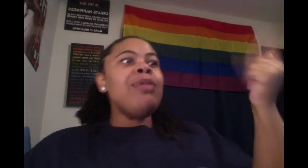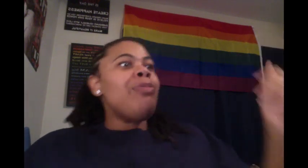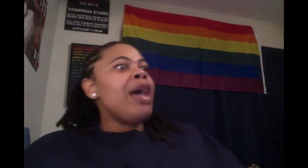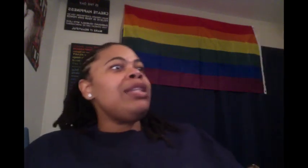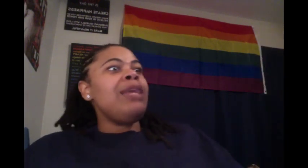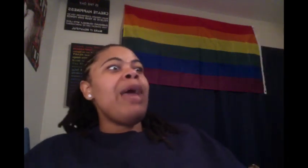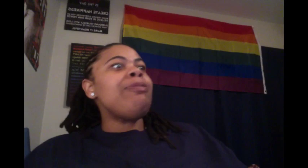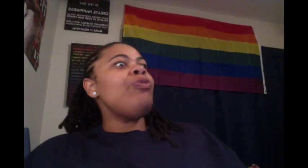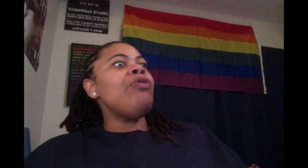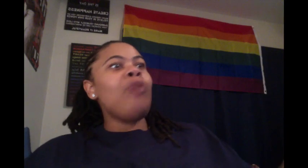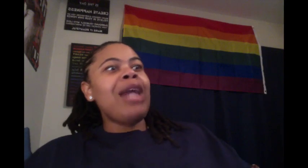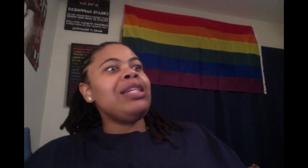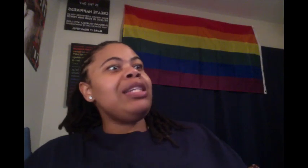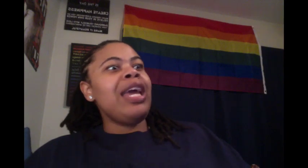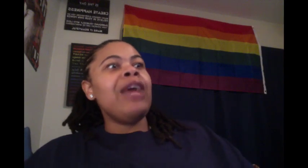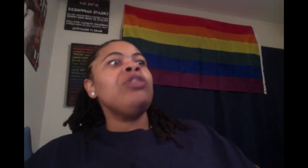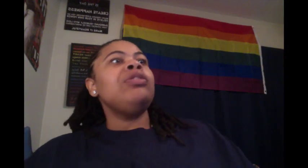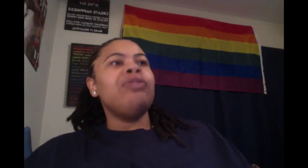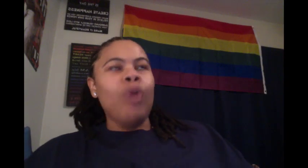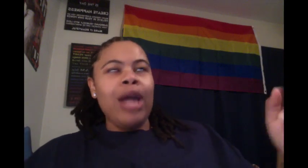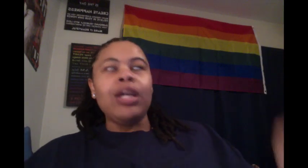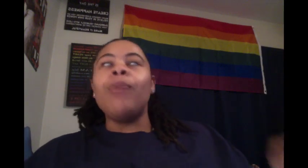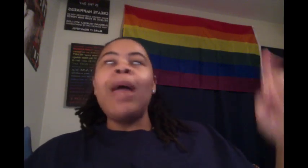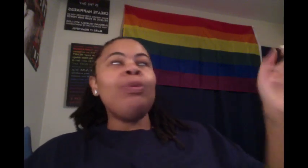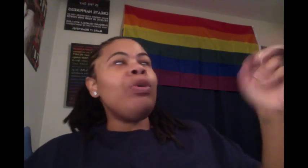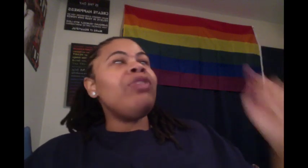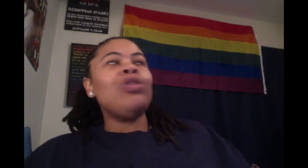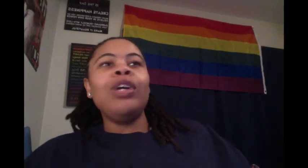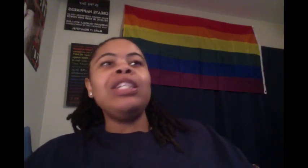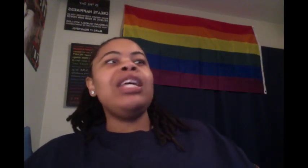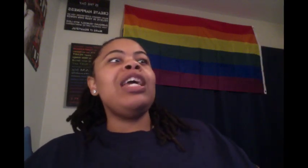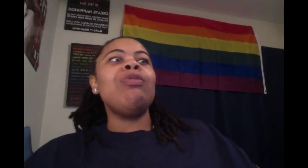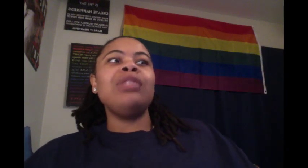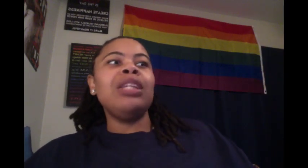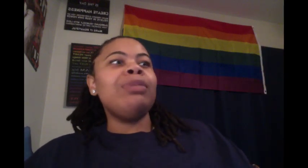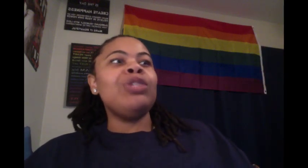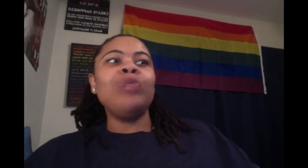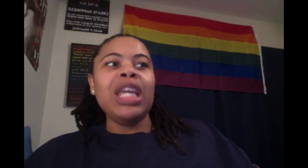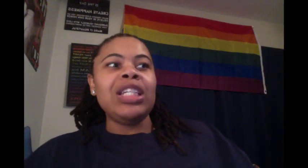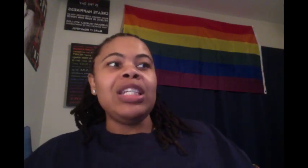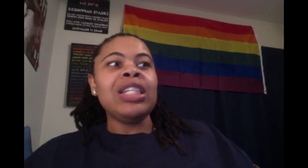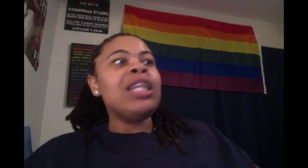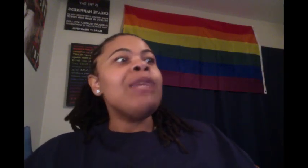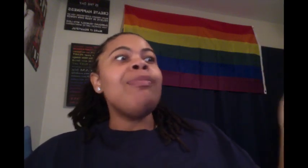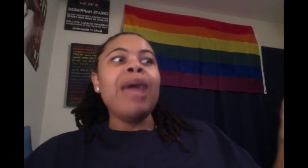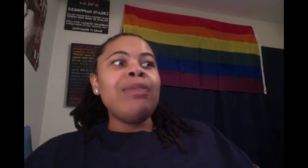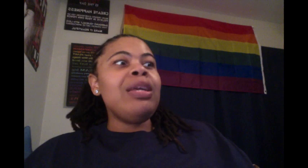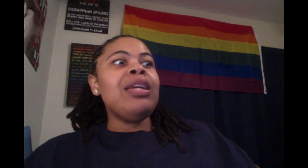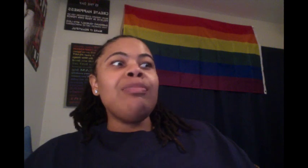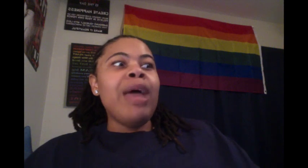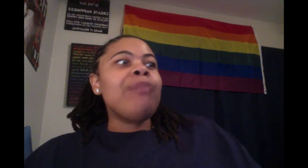the president, maybe what Veronica said, Veronica, maybe what Victoria said, it was nothing but two inches. Maybe, maybe,